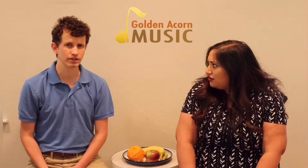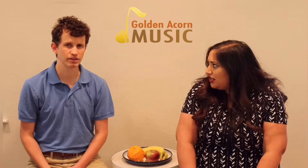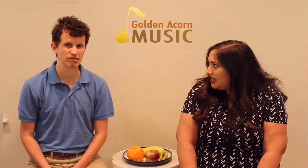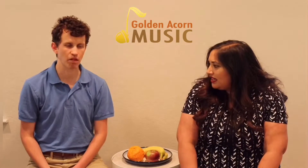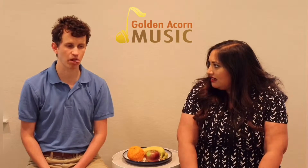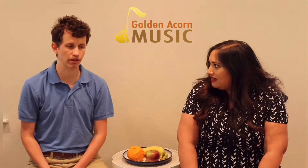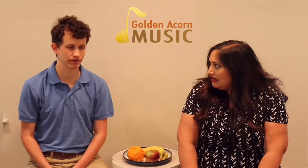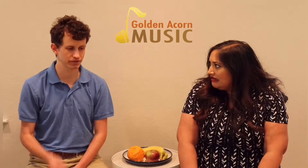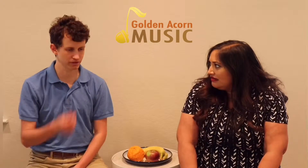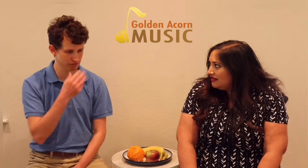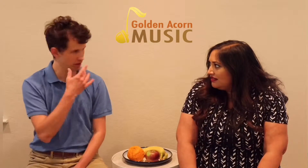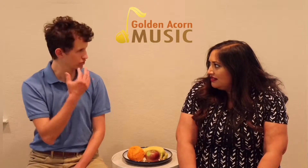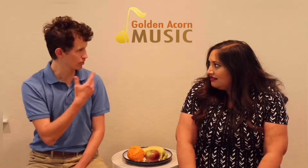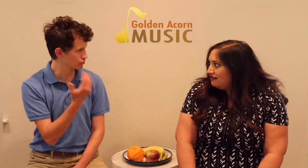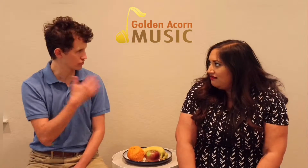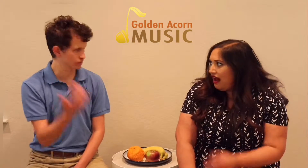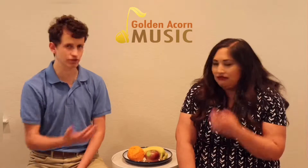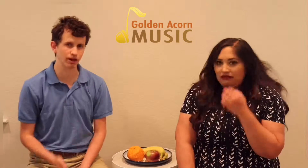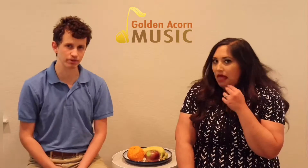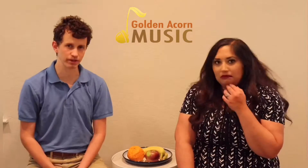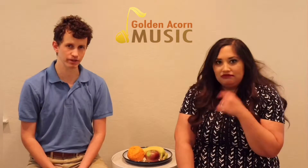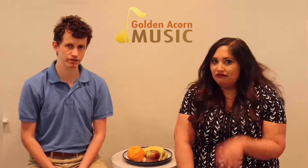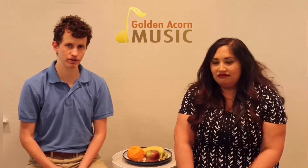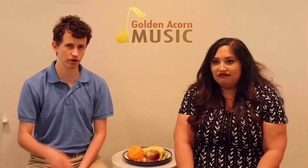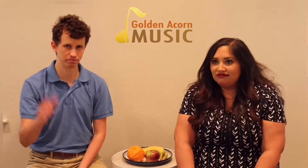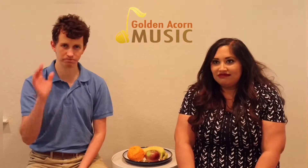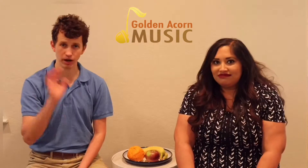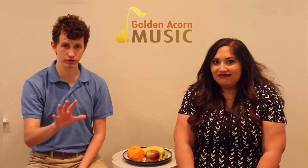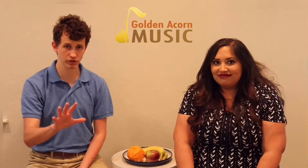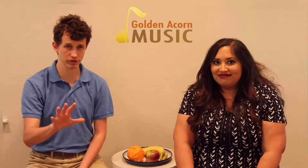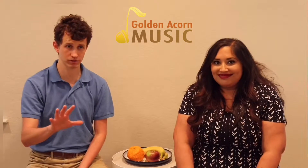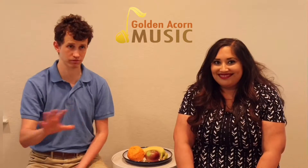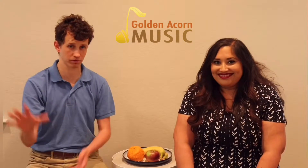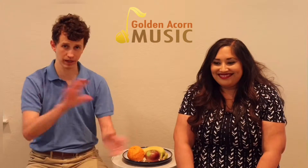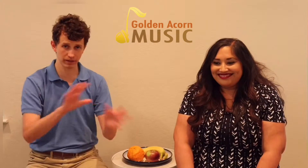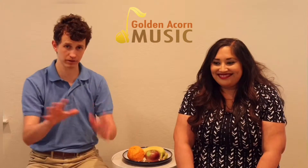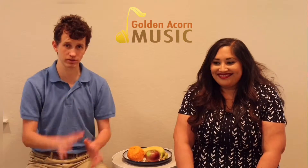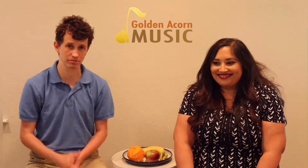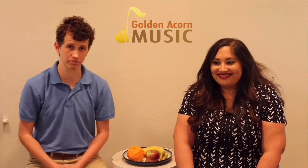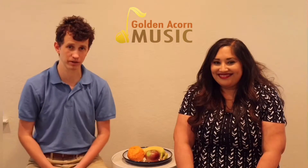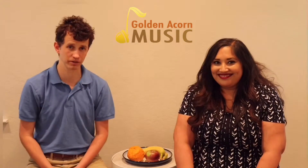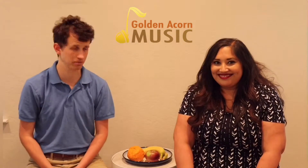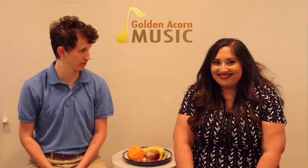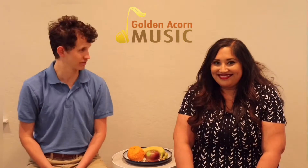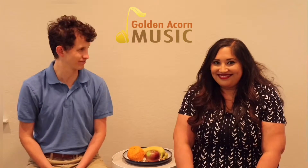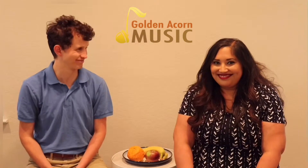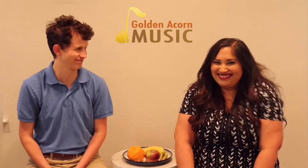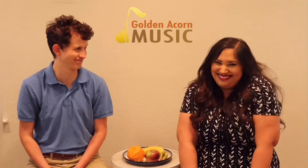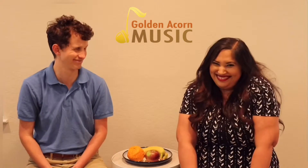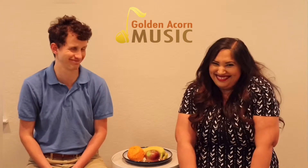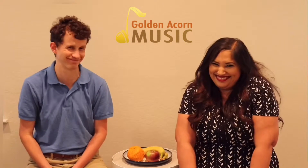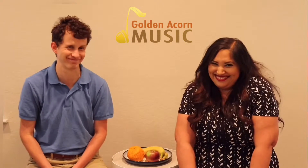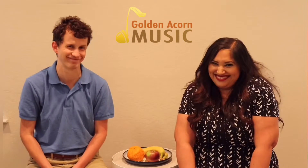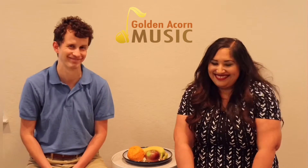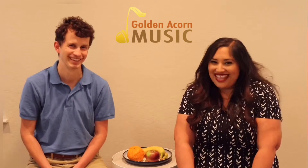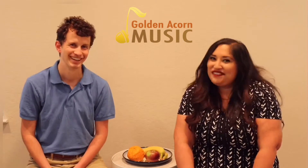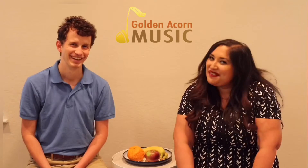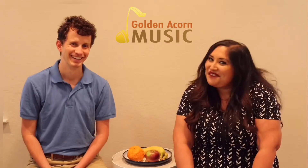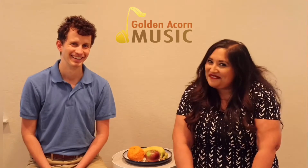tricky. Try to do motion, it just gets complicated. So, apologies. We'll edit this to be better, but. Have some fun